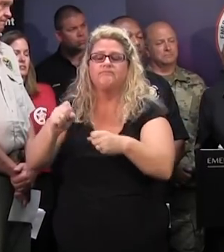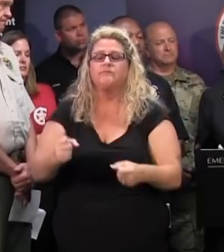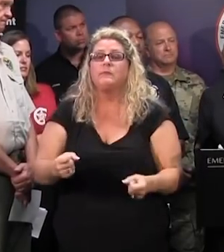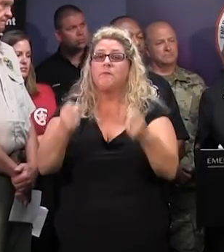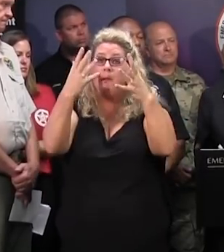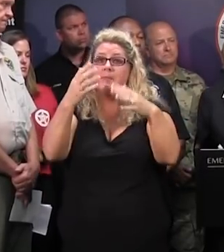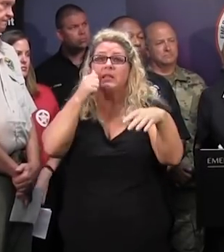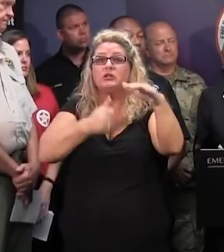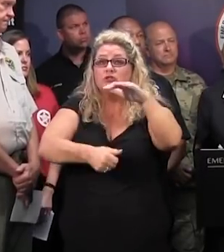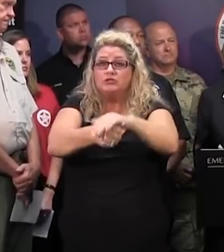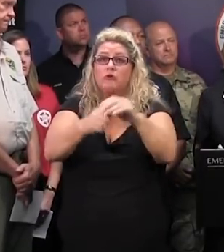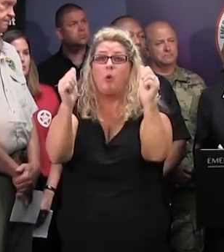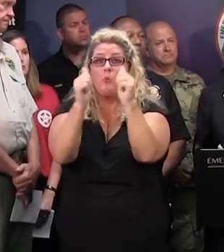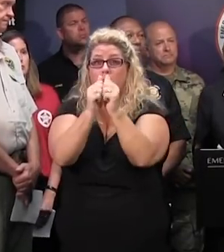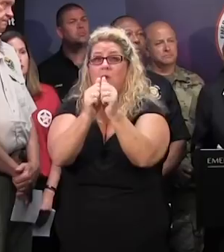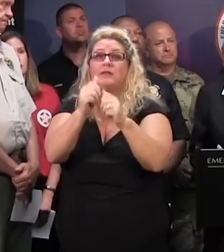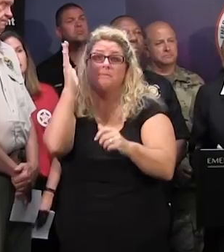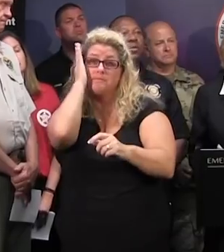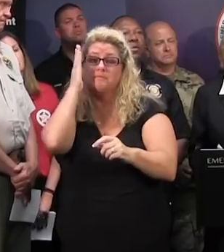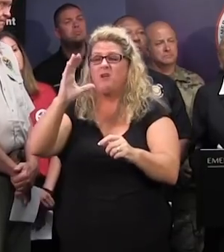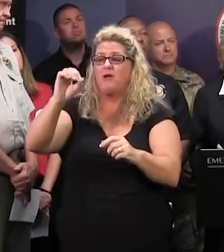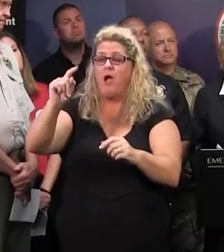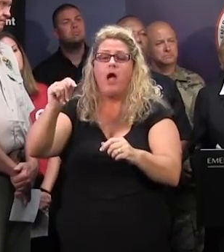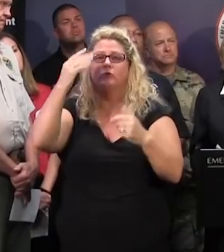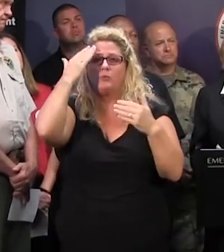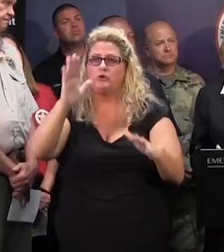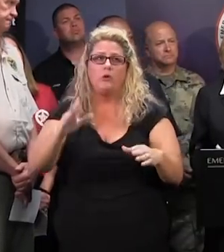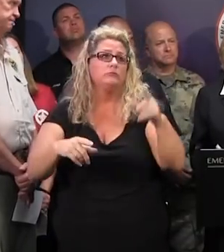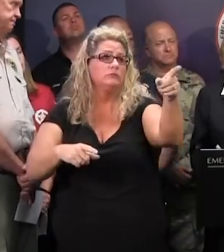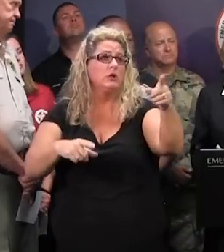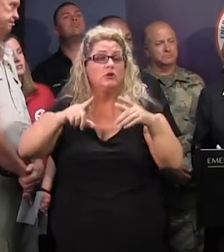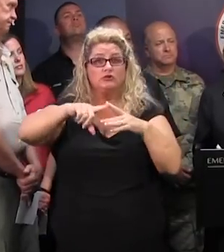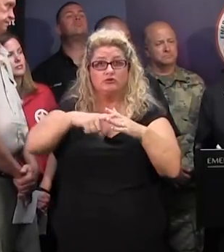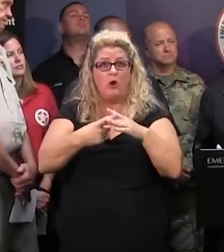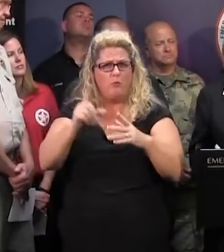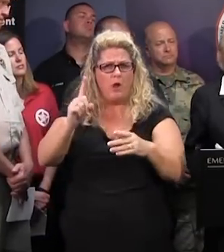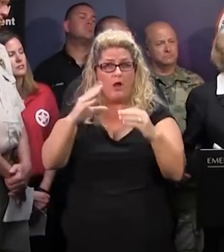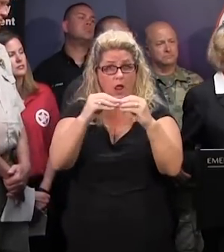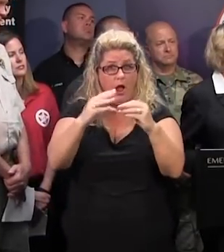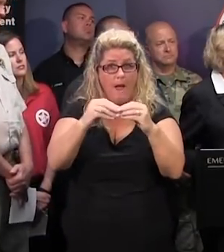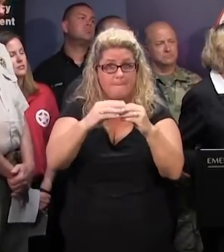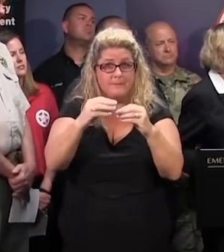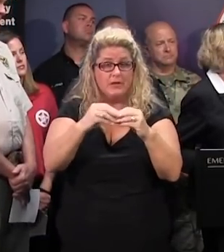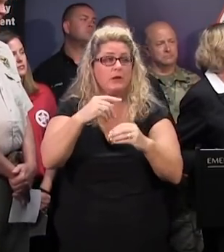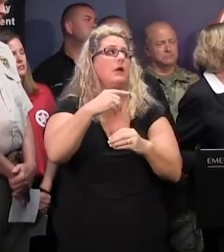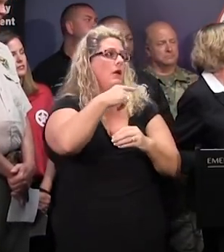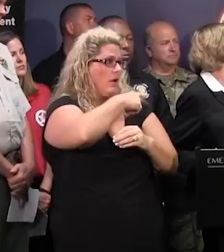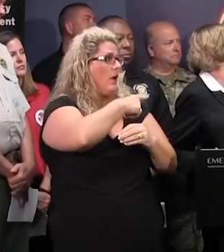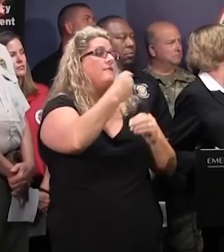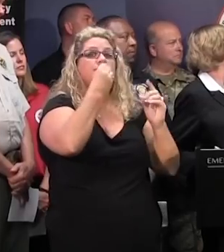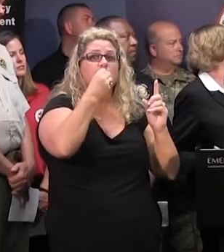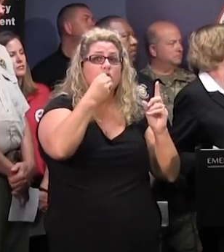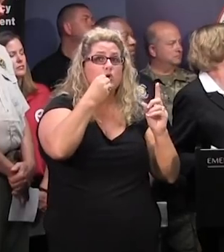locations where cots are at this time. So it starts with Columbia and then kind of works out to where? The food distribution, Kim.